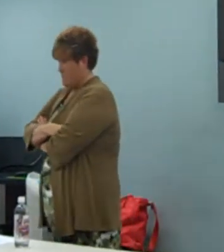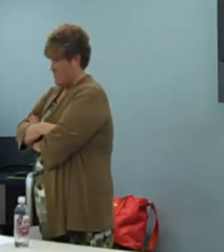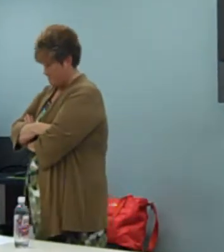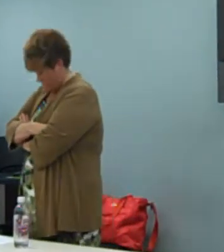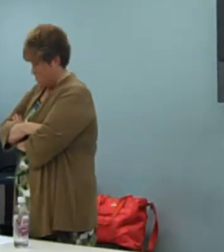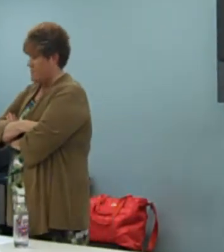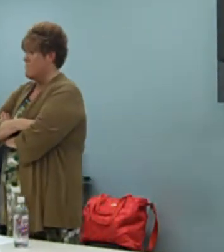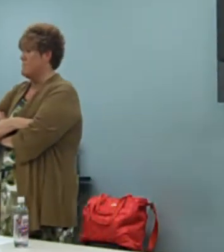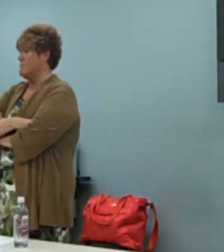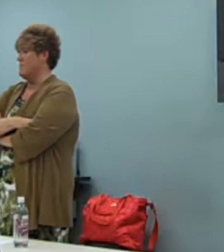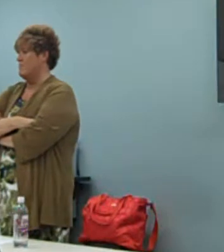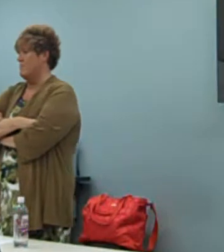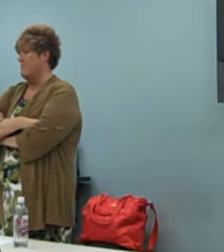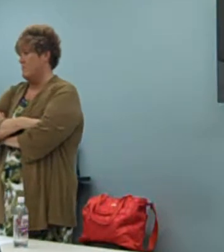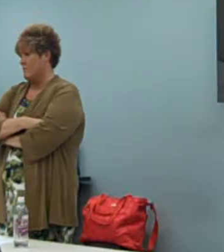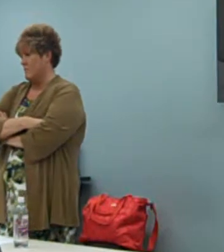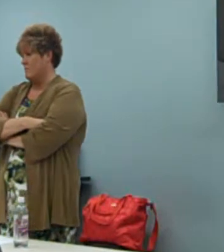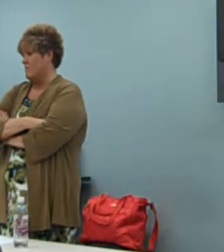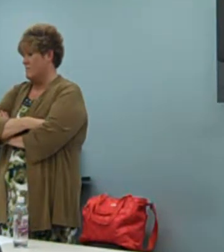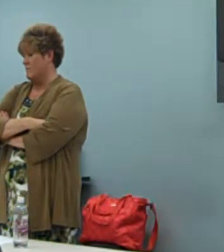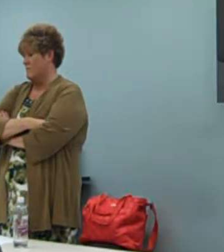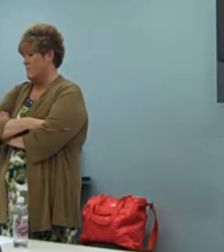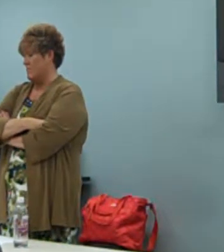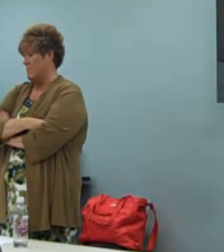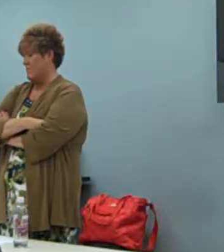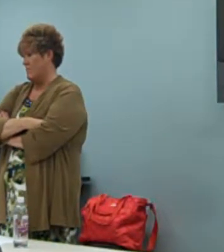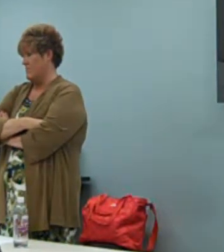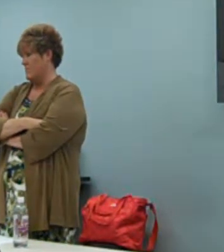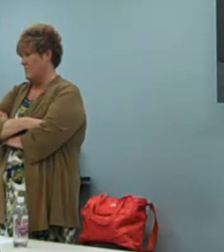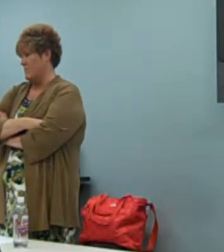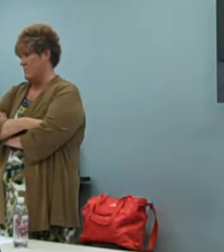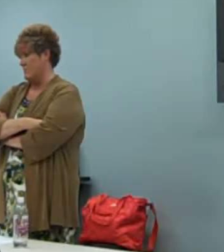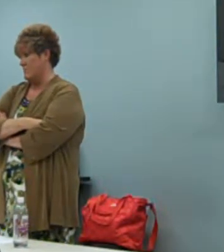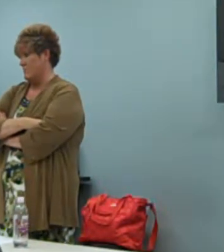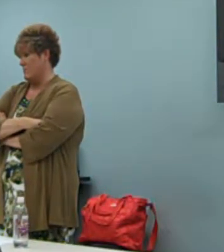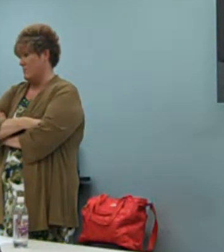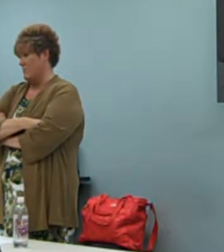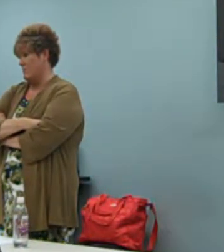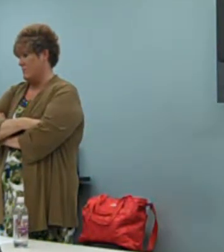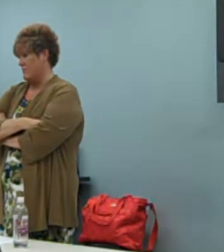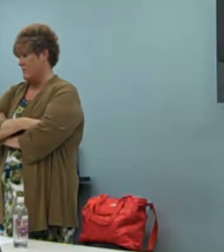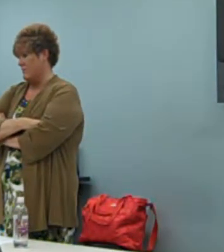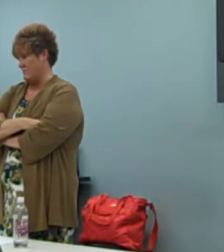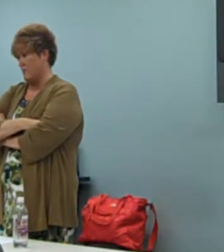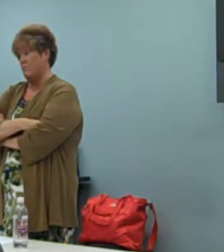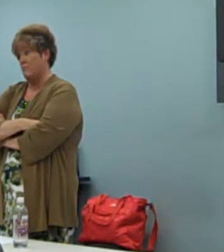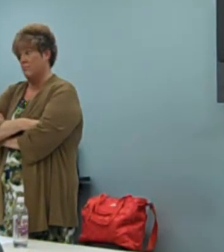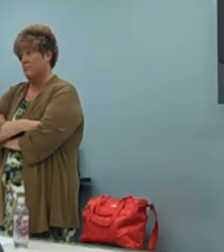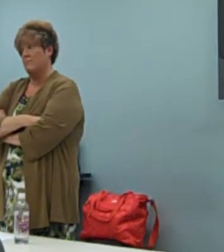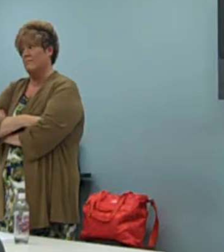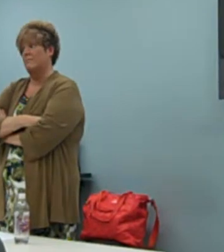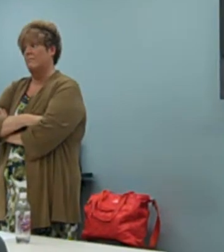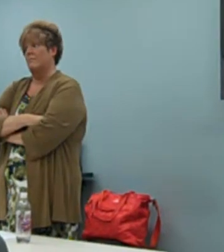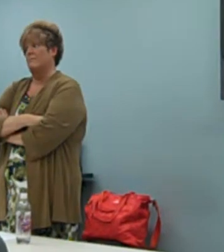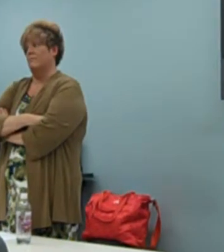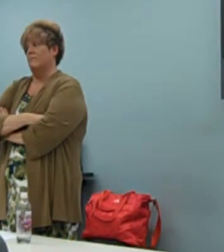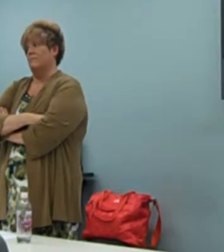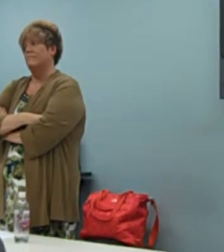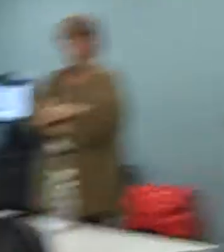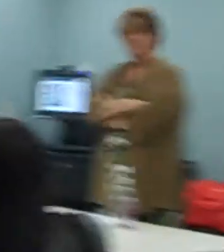And knowing, and as the interpreter, is that I can't help the person that's through the video call, it's just a video call, and I